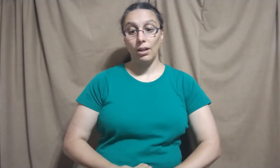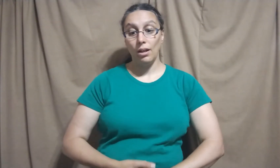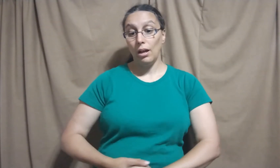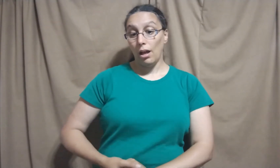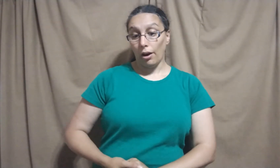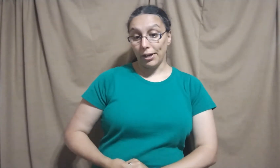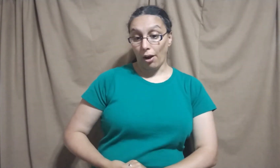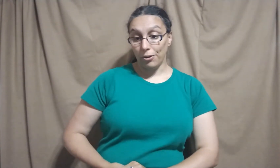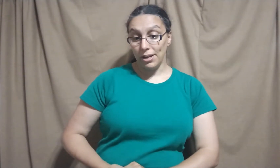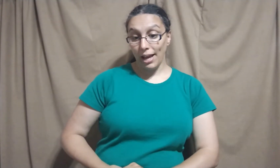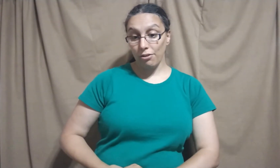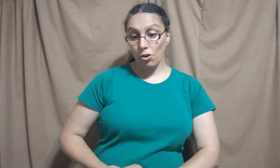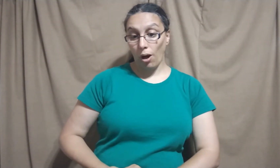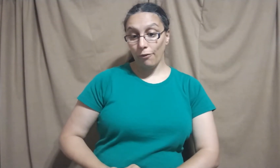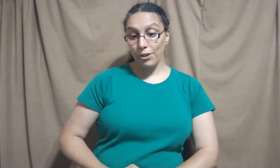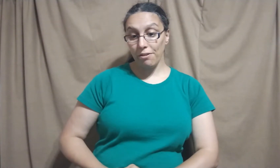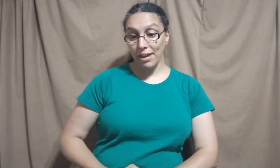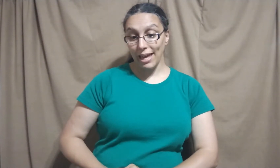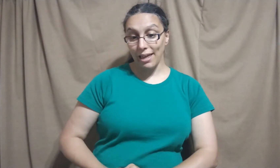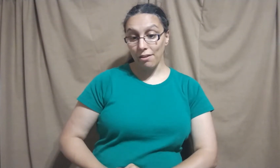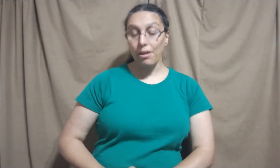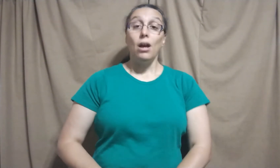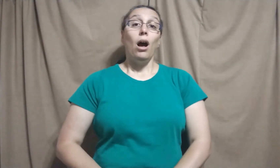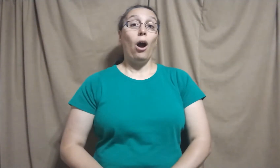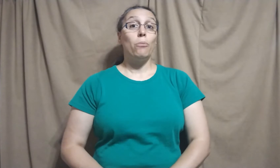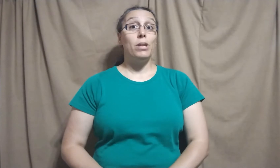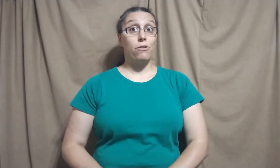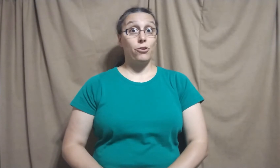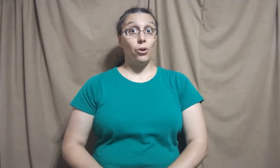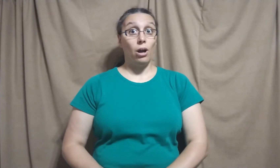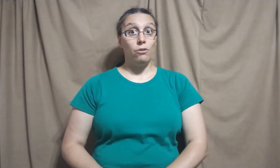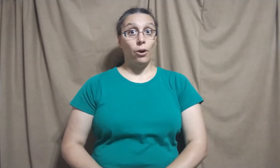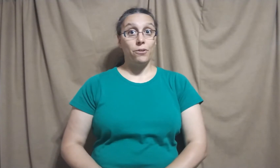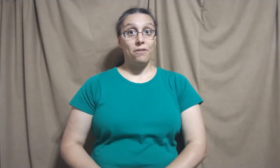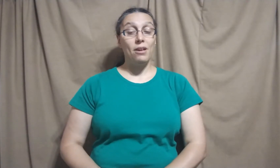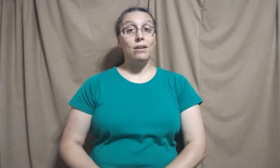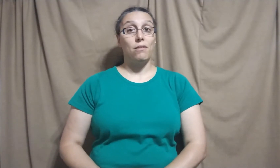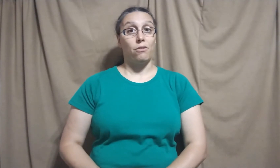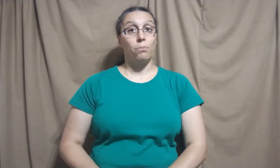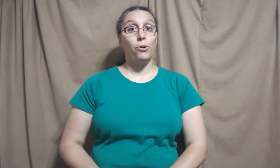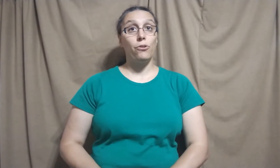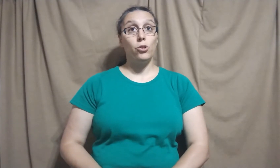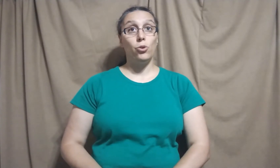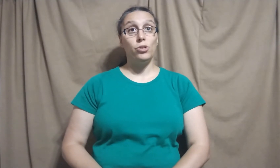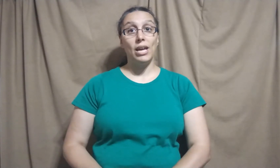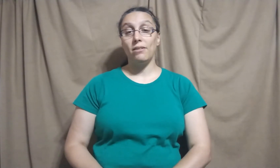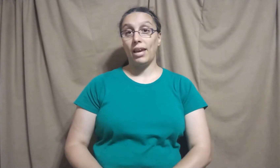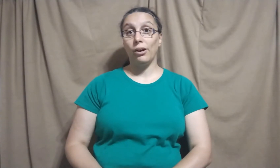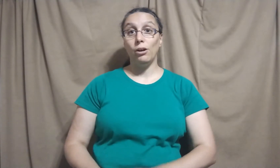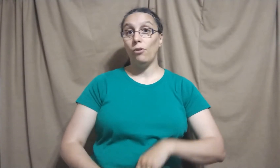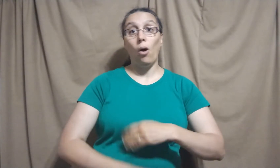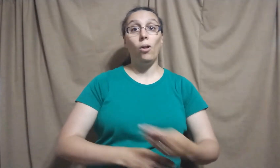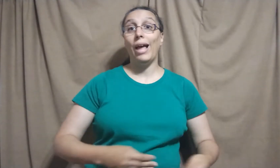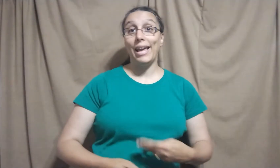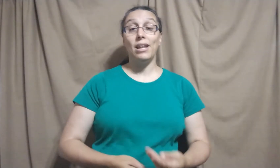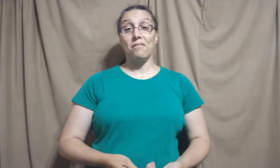All right, our next office is our Minister of Arts and Sciences, the person who takes care of all A&S